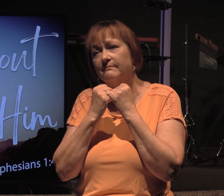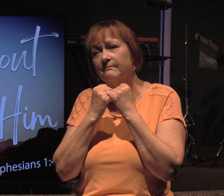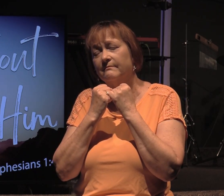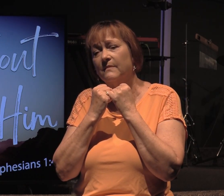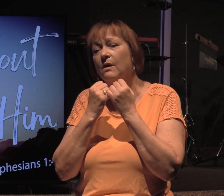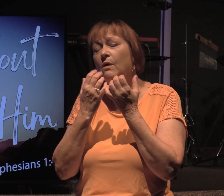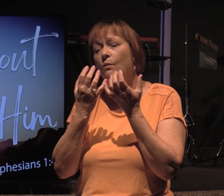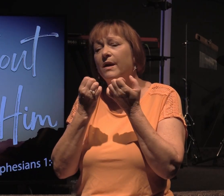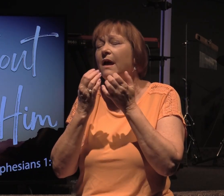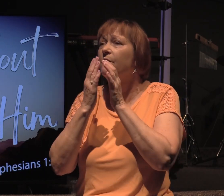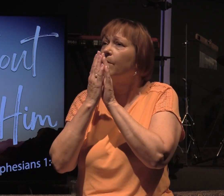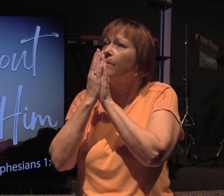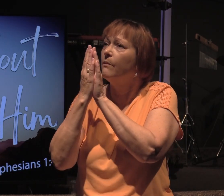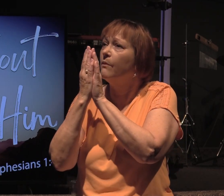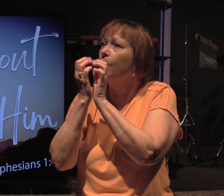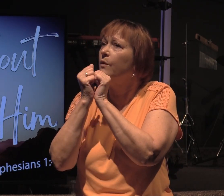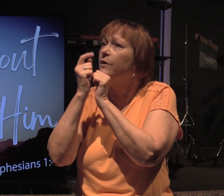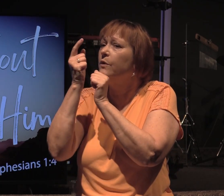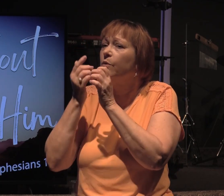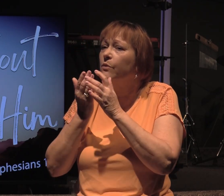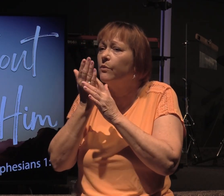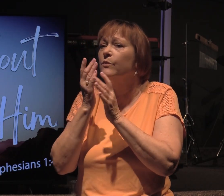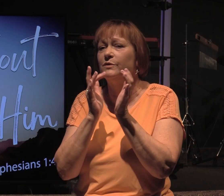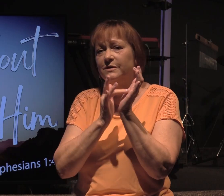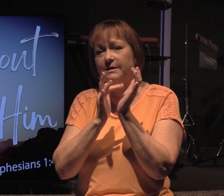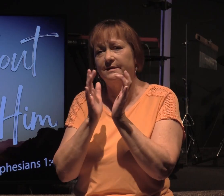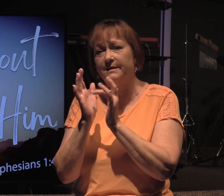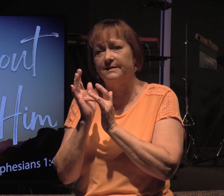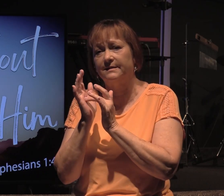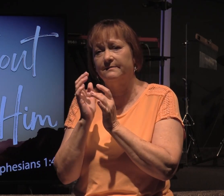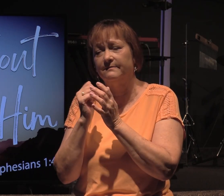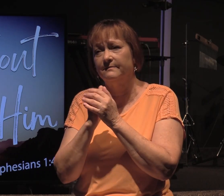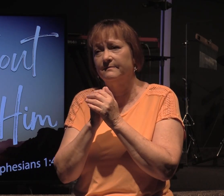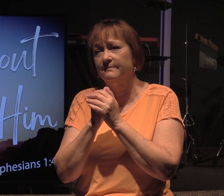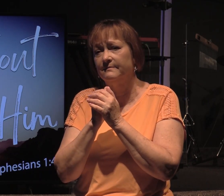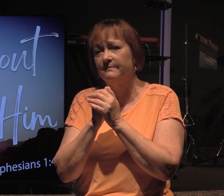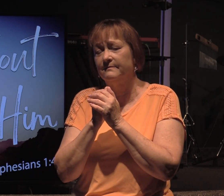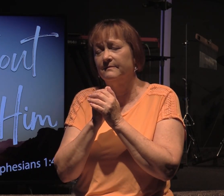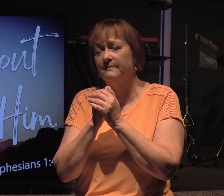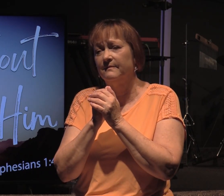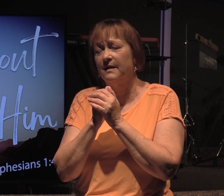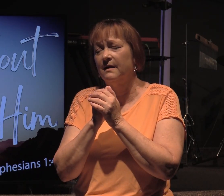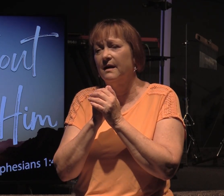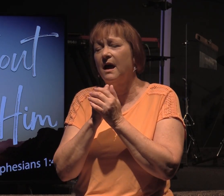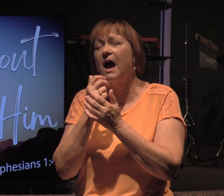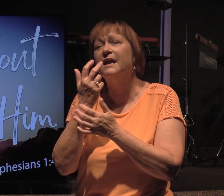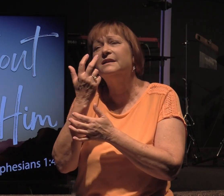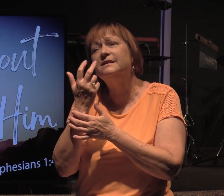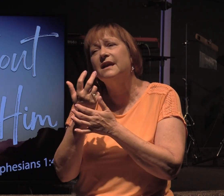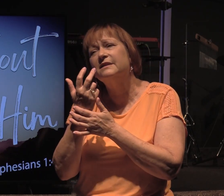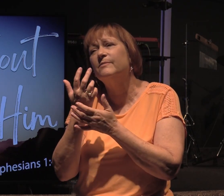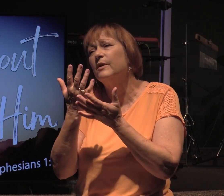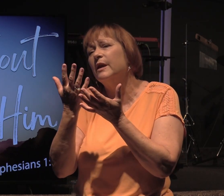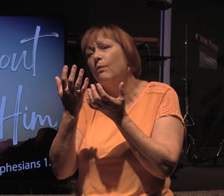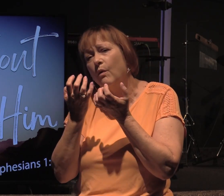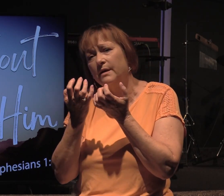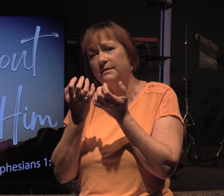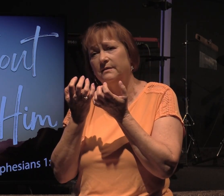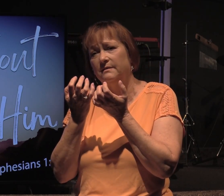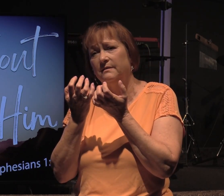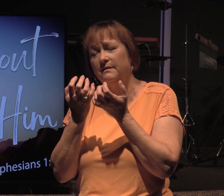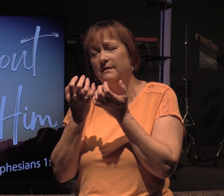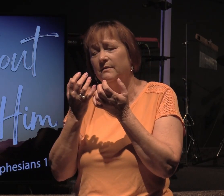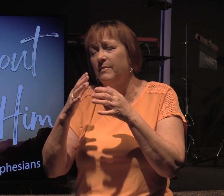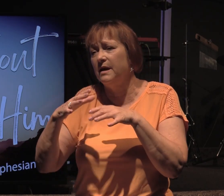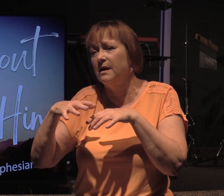want to have a personal relationship with you through Jesus. I desperately want to